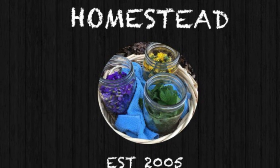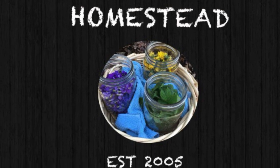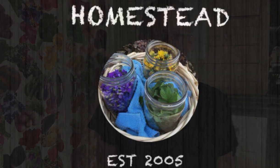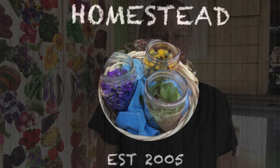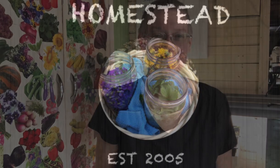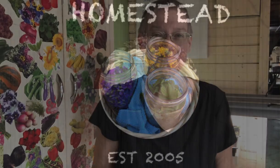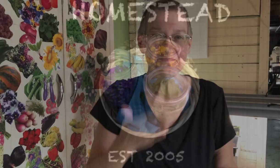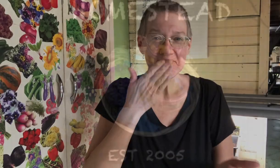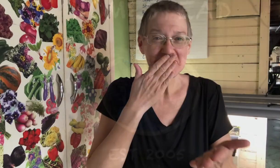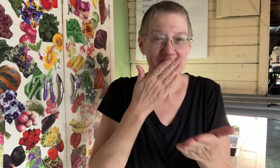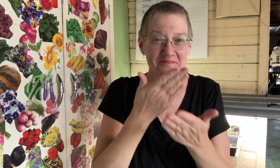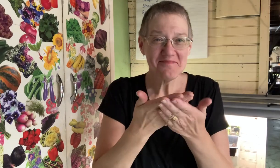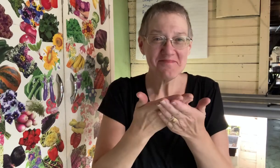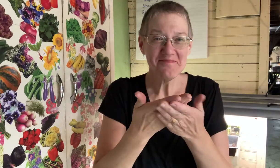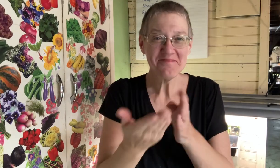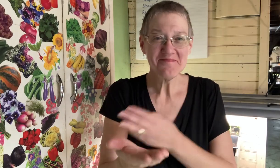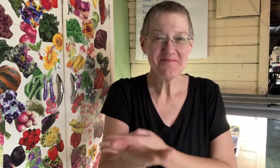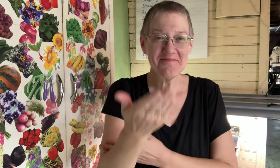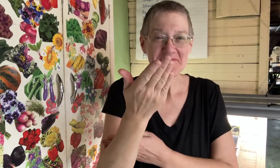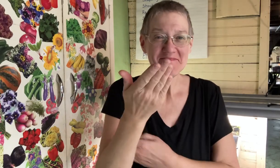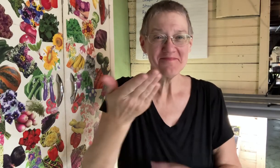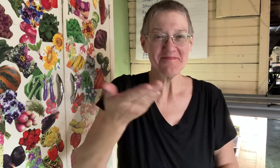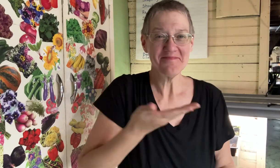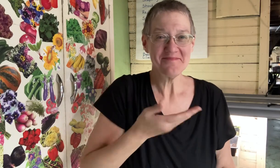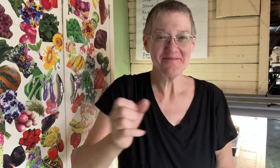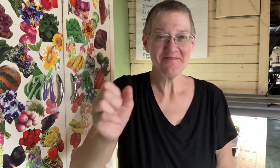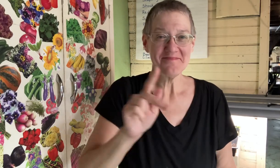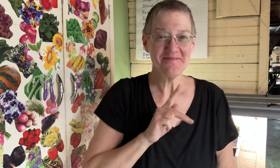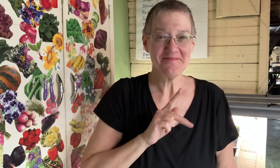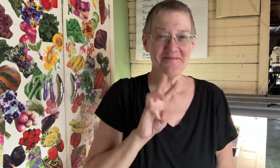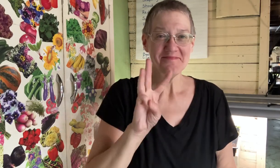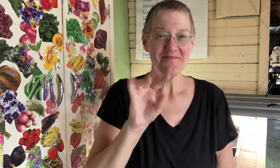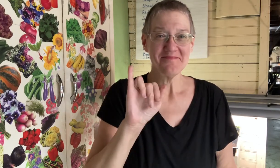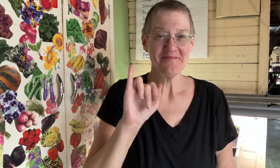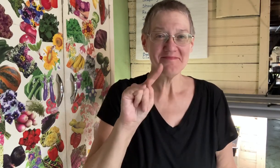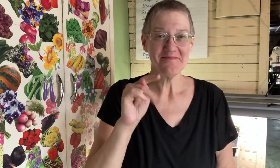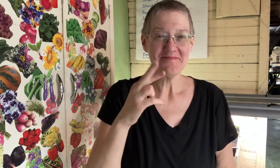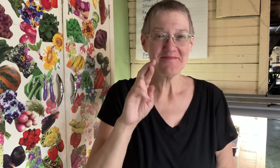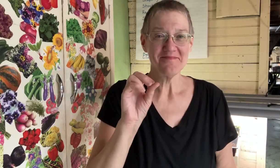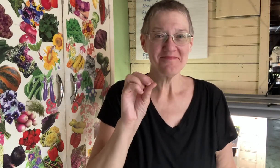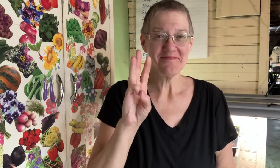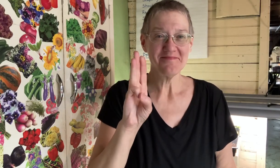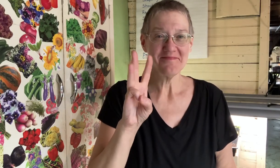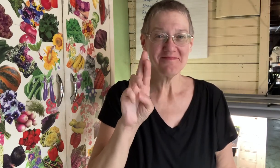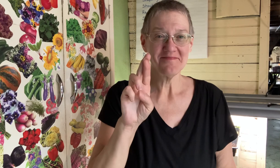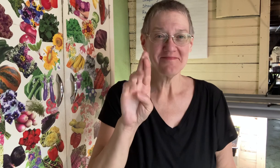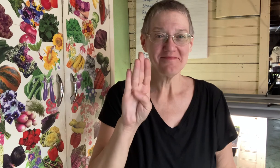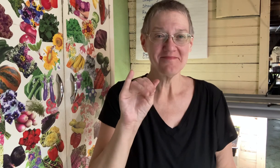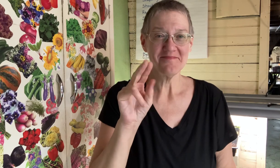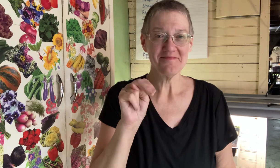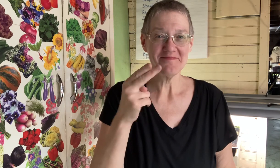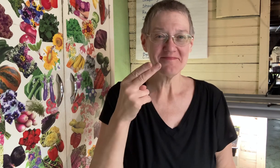good morning and welcome back to withrow urban homestead